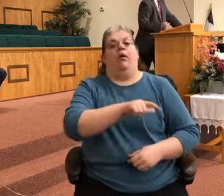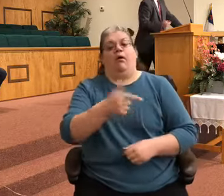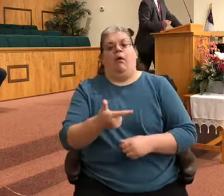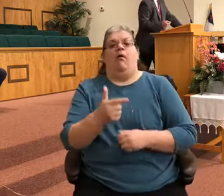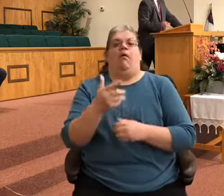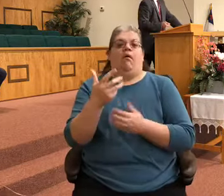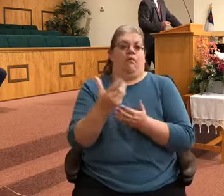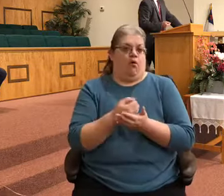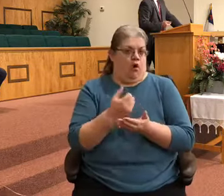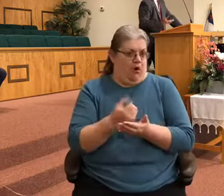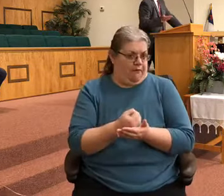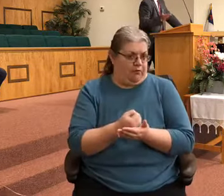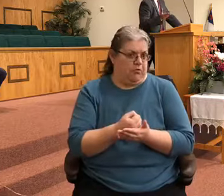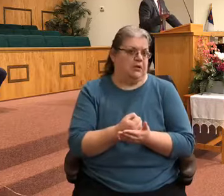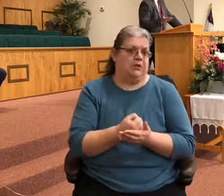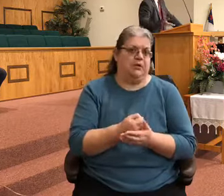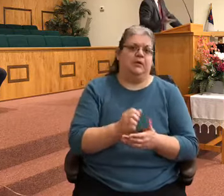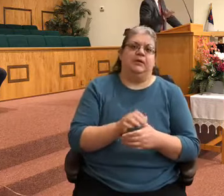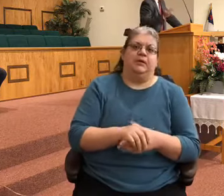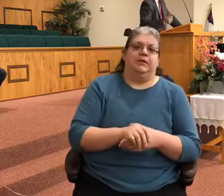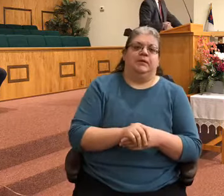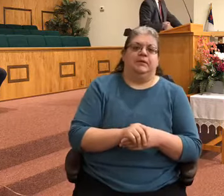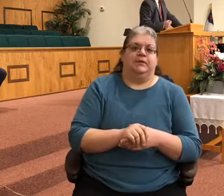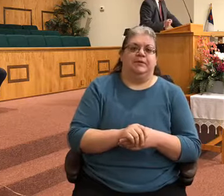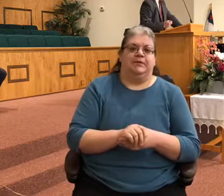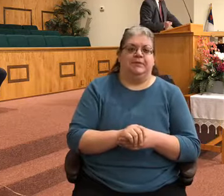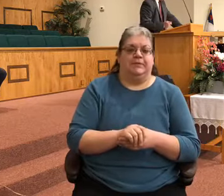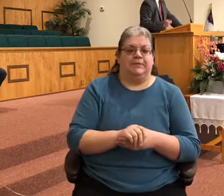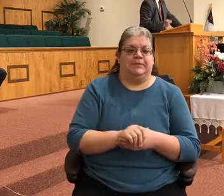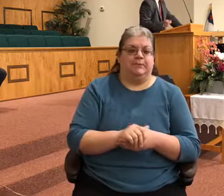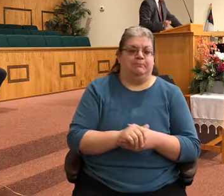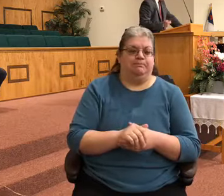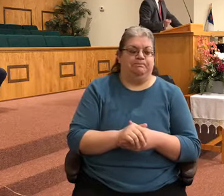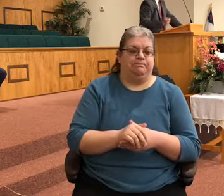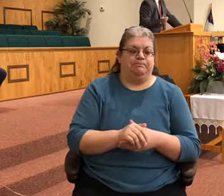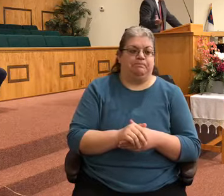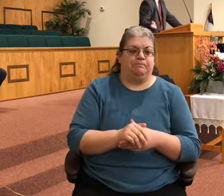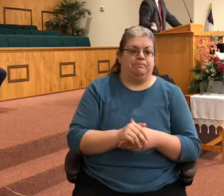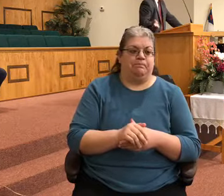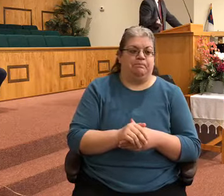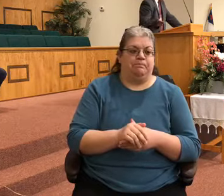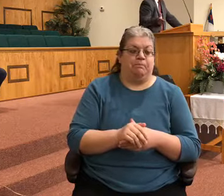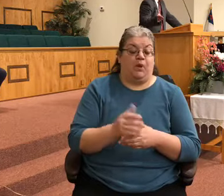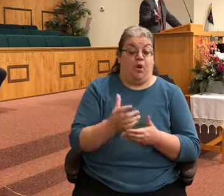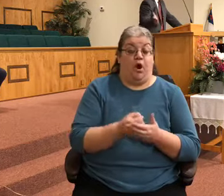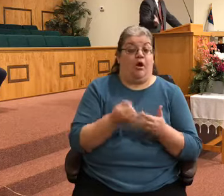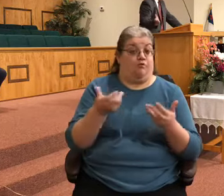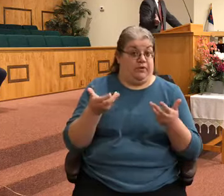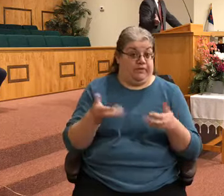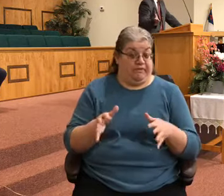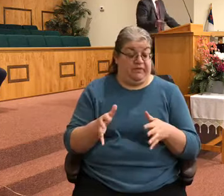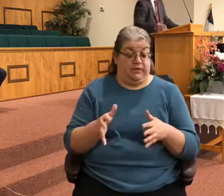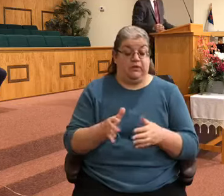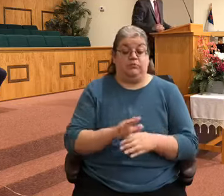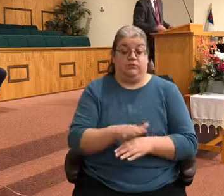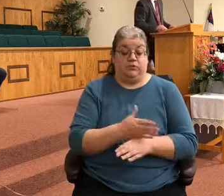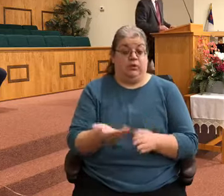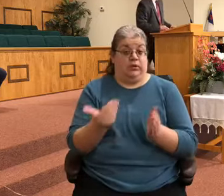there you can grade the preaching by the offer, Gloria. Yes. After the offering, we will have another song, and